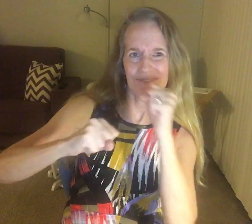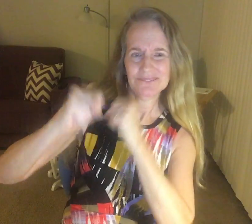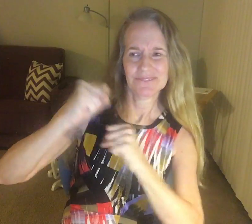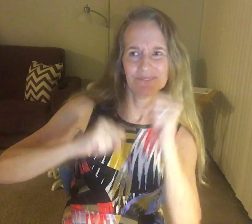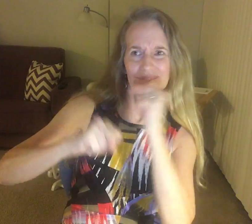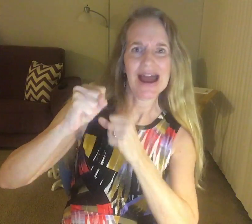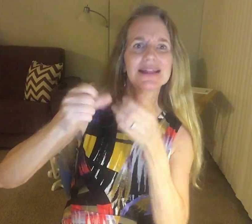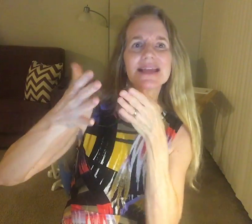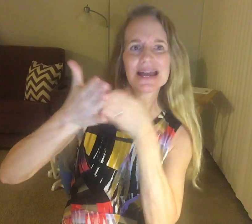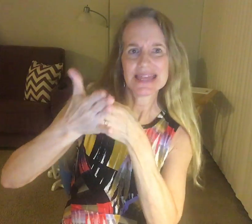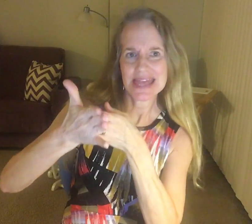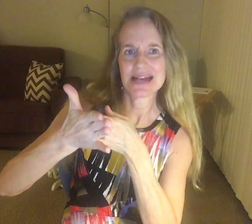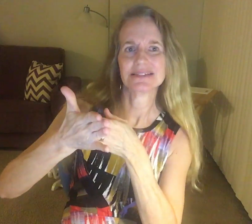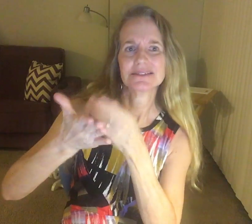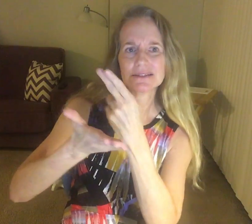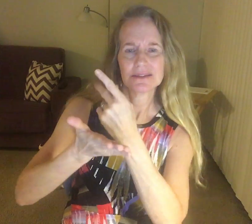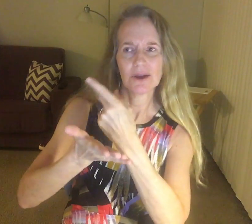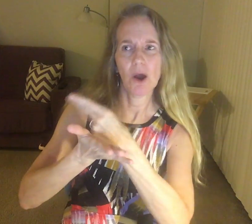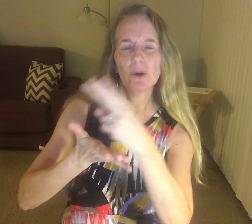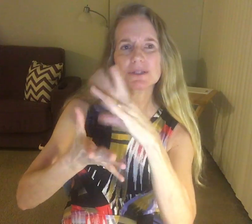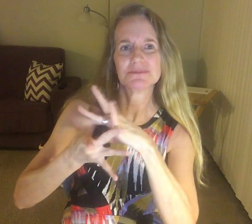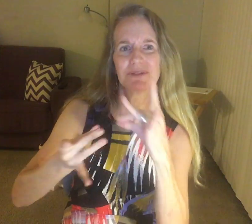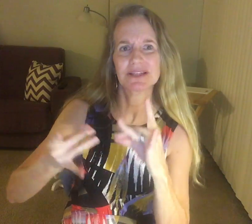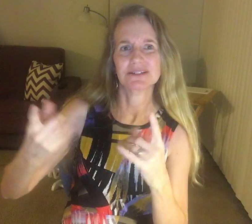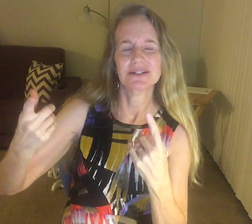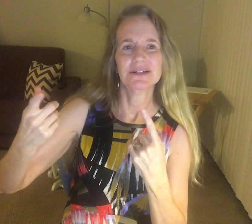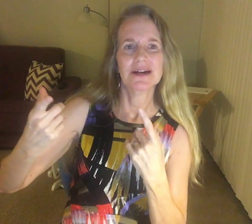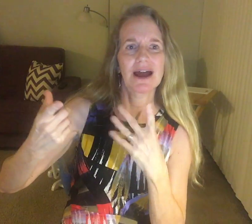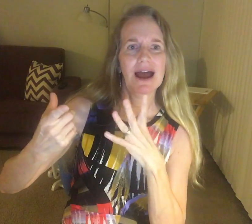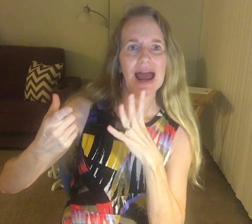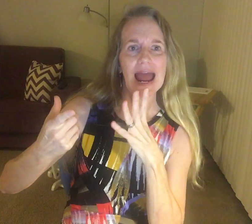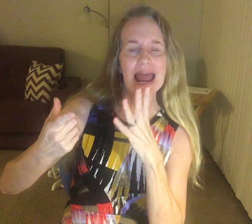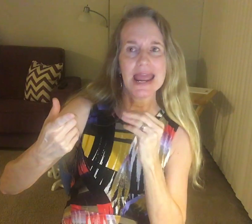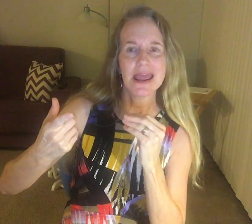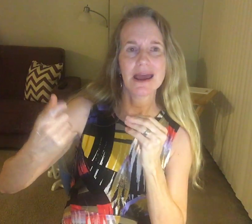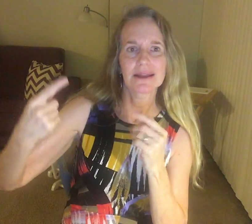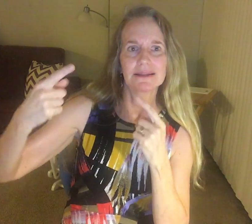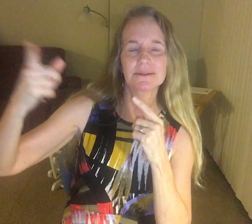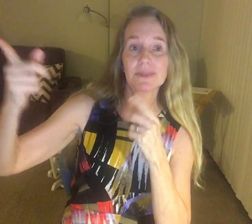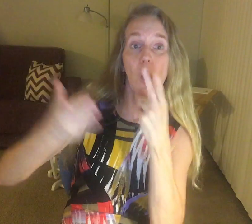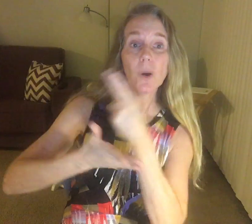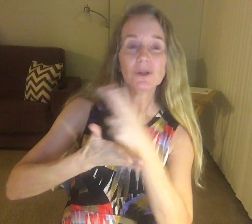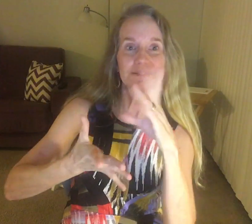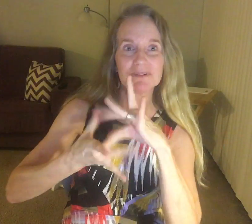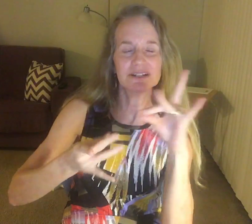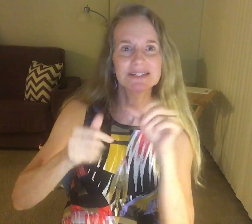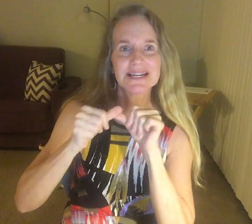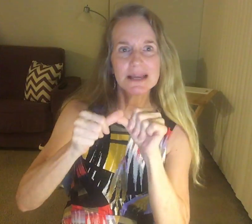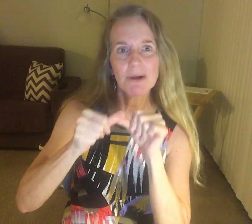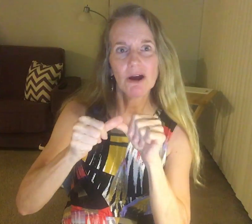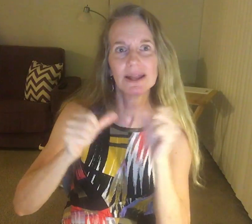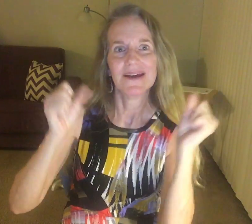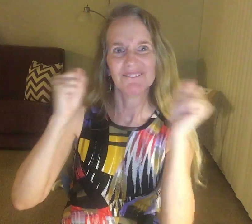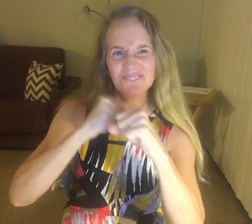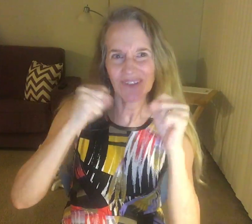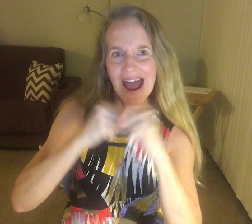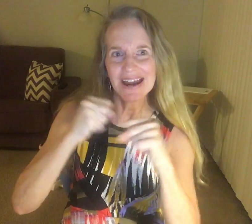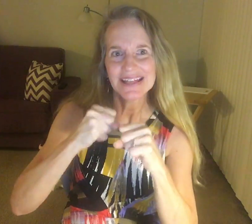I was fighting against the oldest spirit. And the oldest spirit came out. Fighting